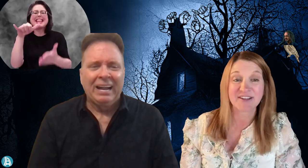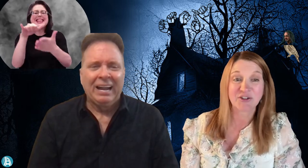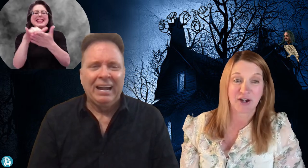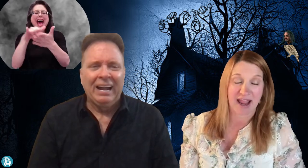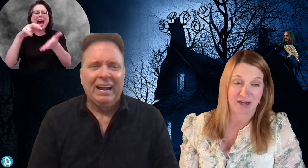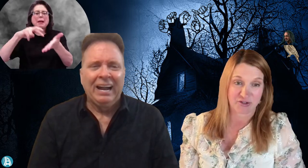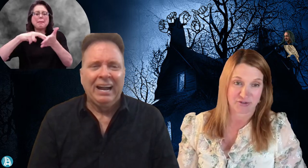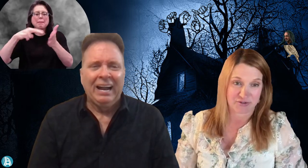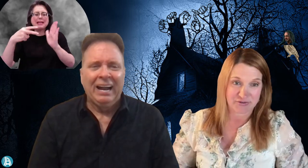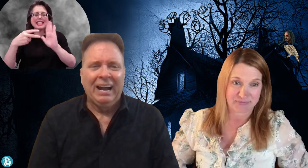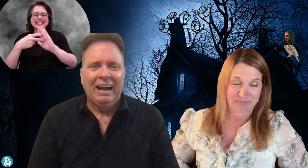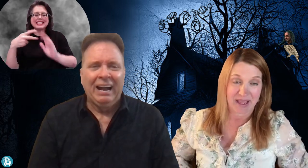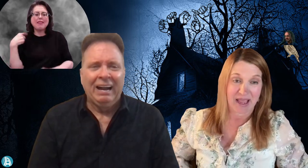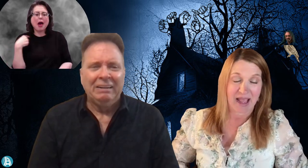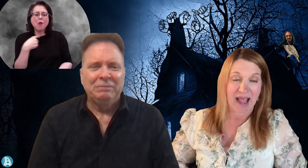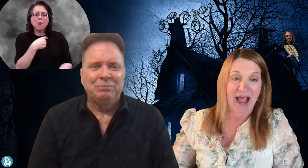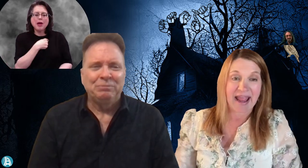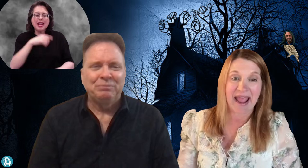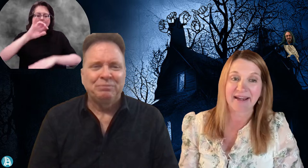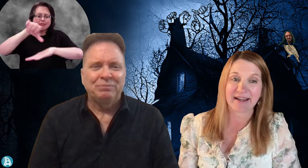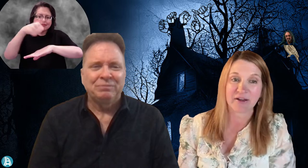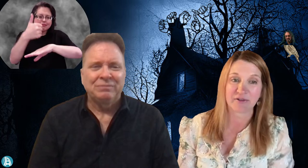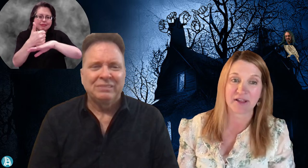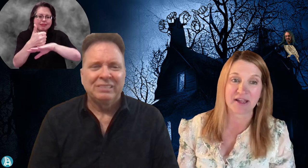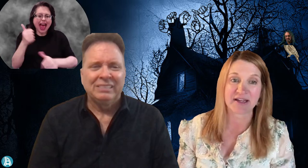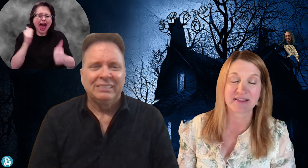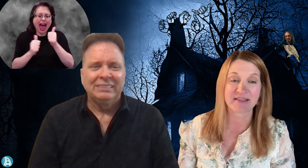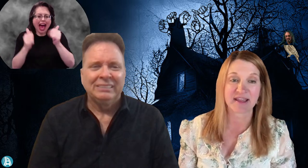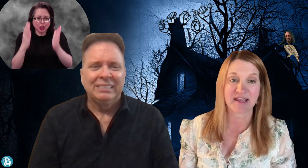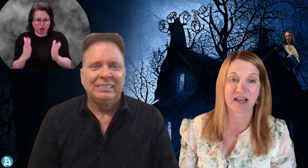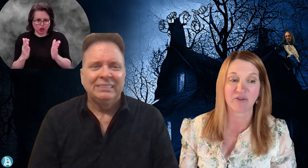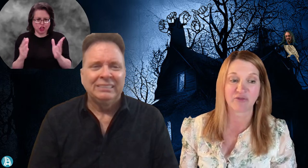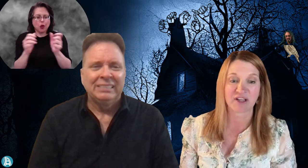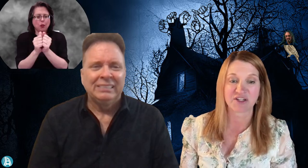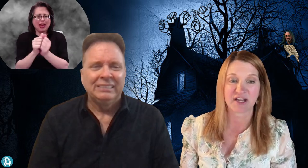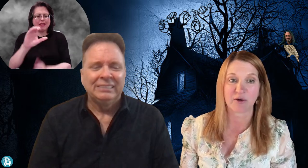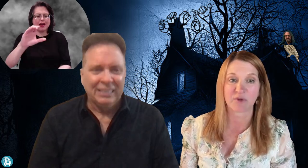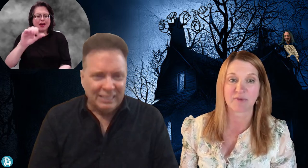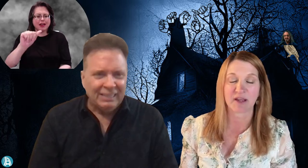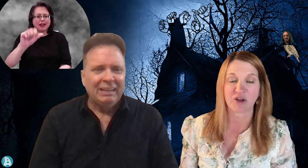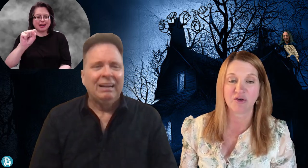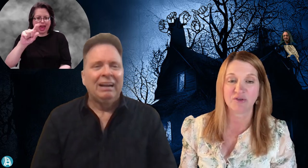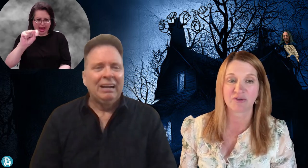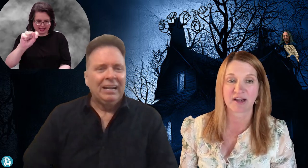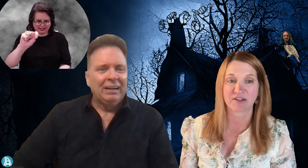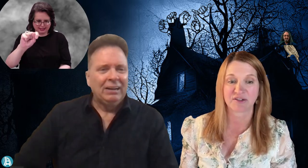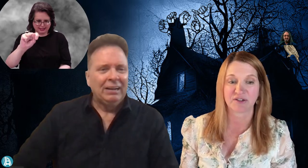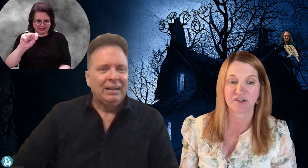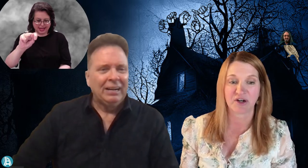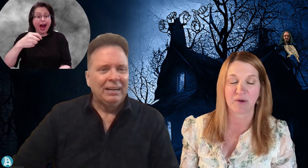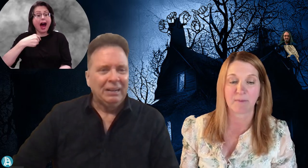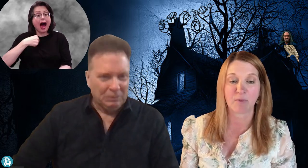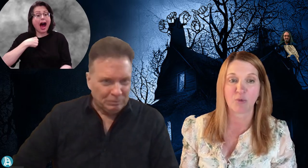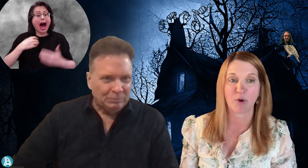cast our actors. I had an outline that then I fleshed out with my co-director, Momo,